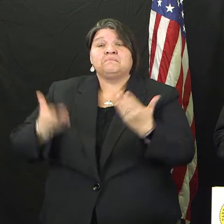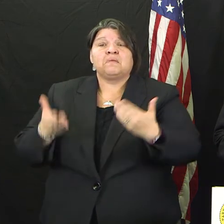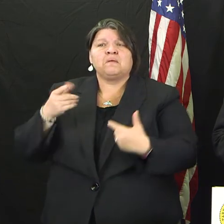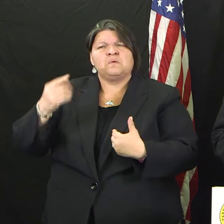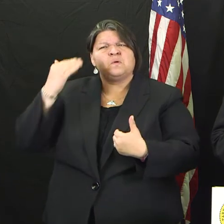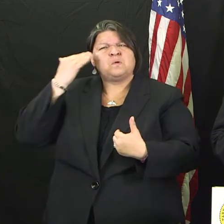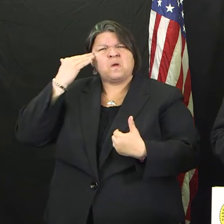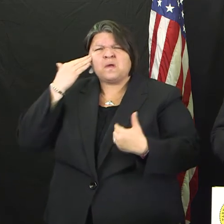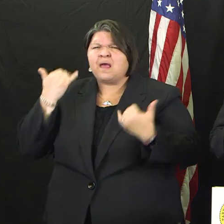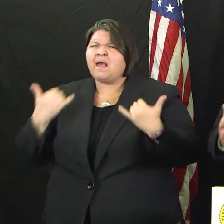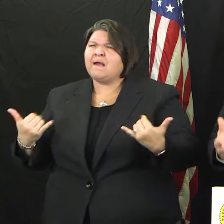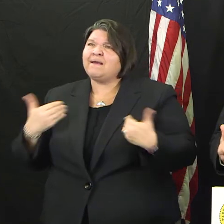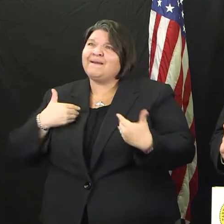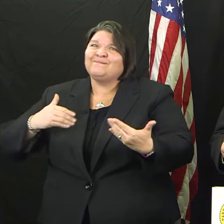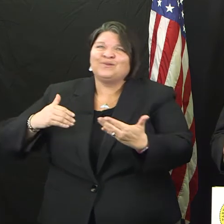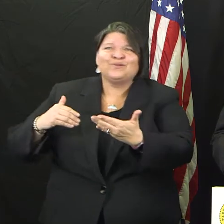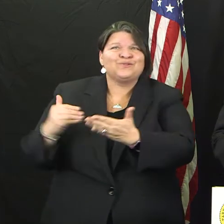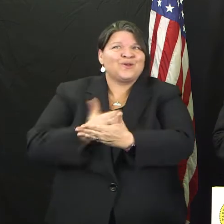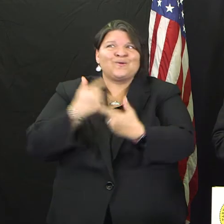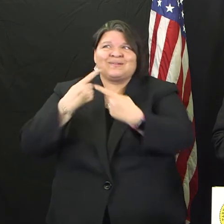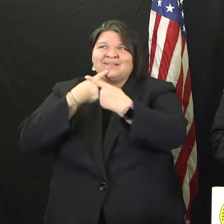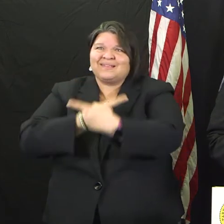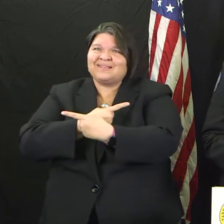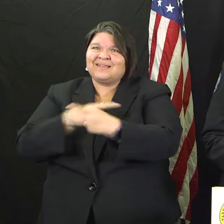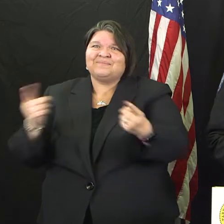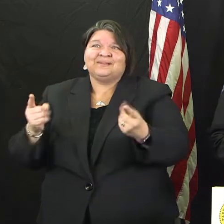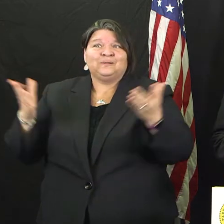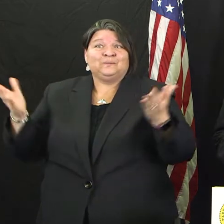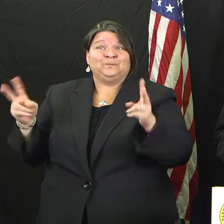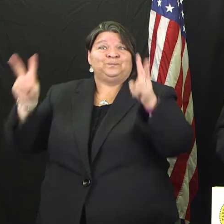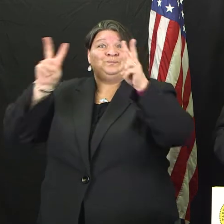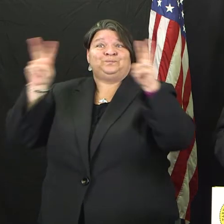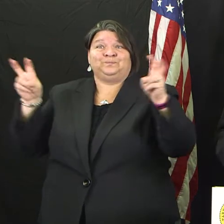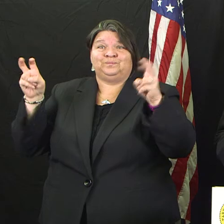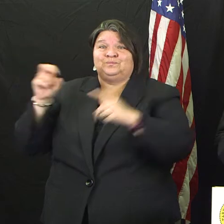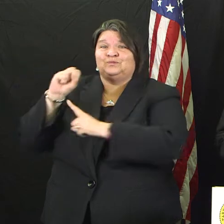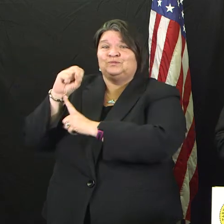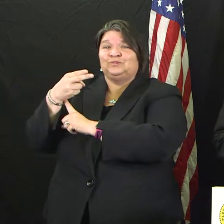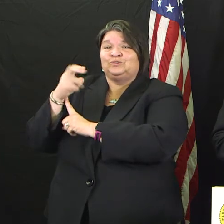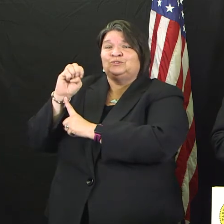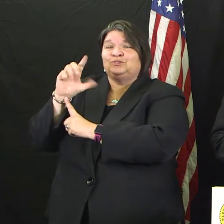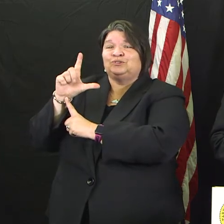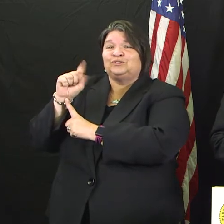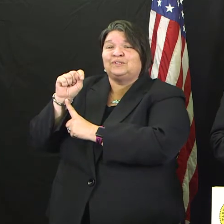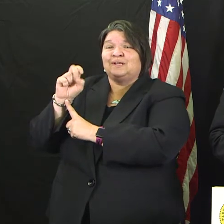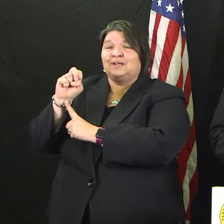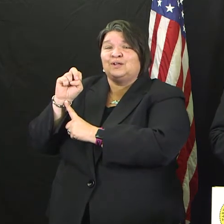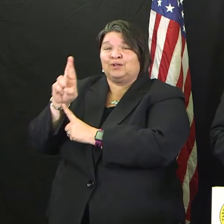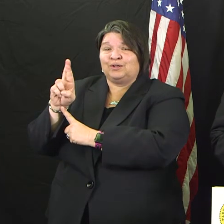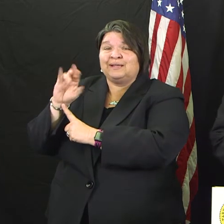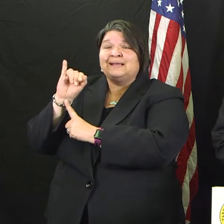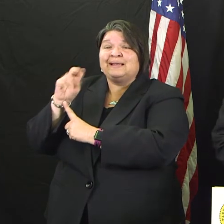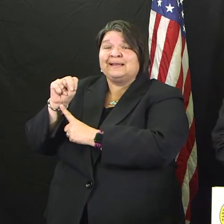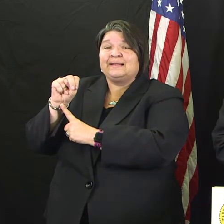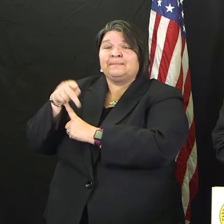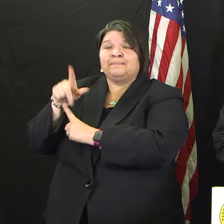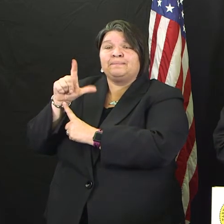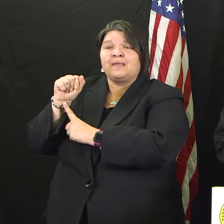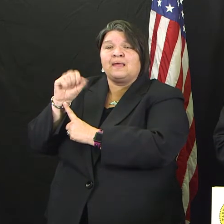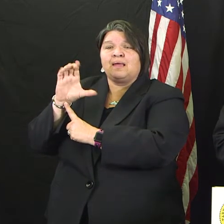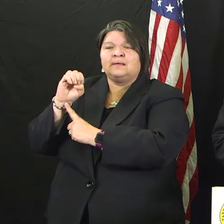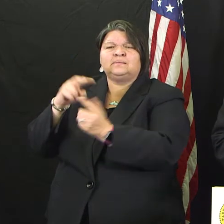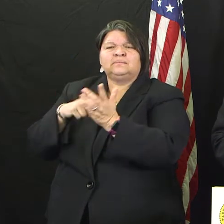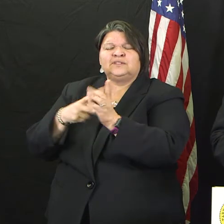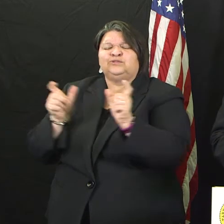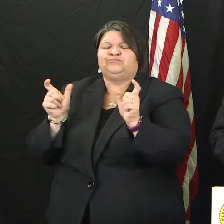. ...in place type declarations. This is very similar to a shelter in place, but we're calling